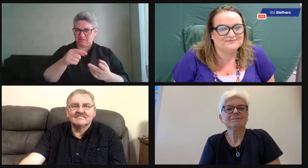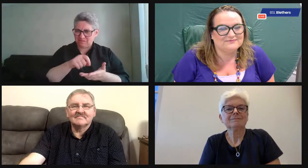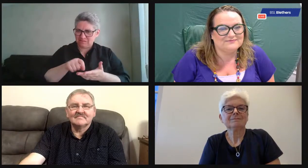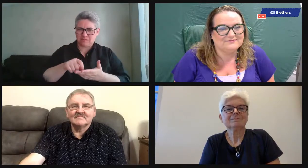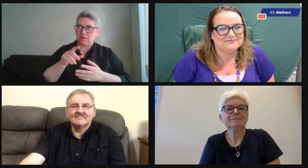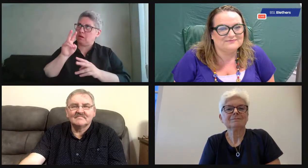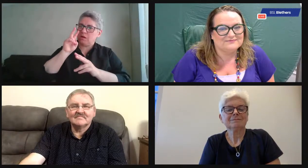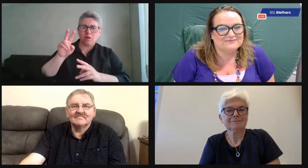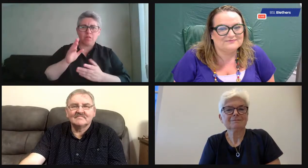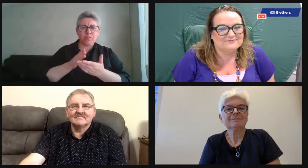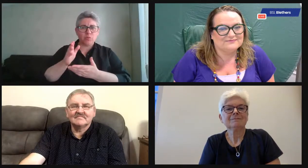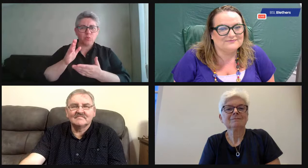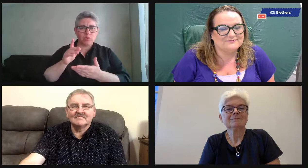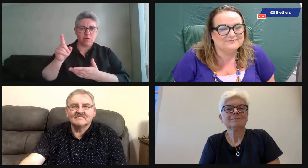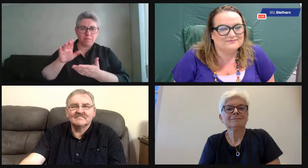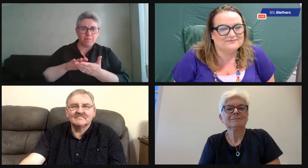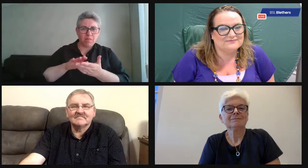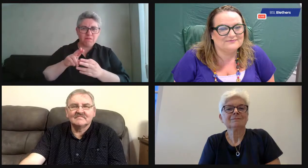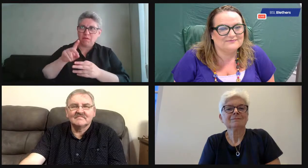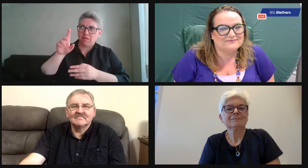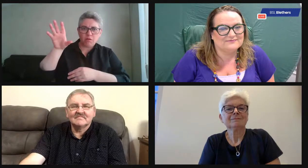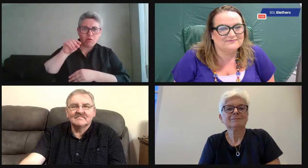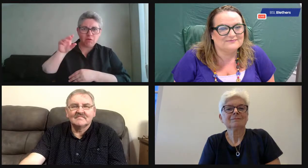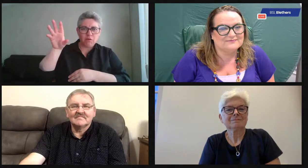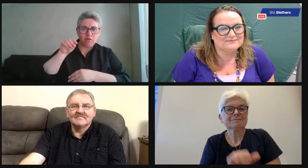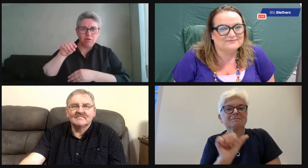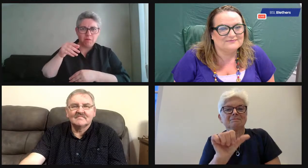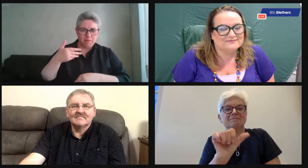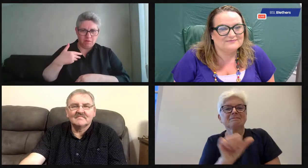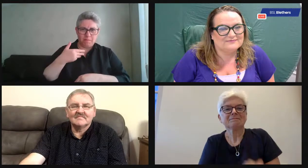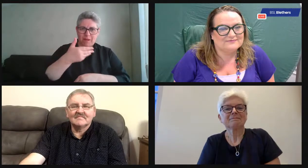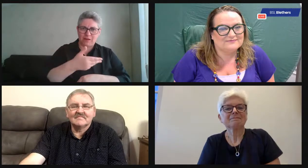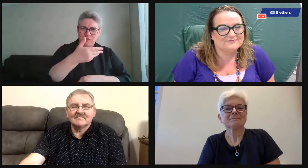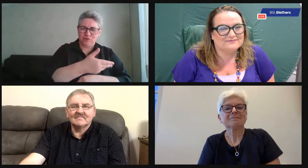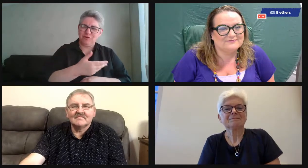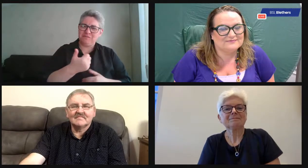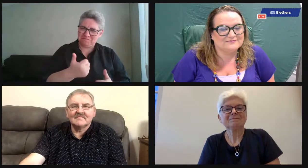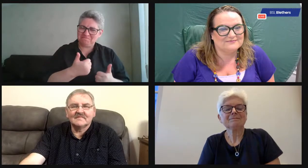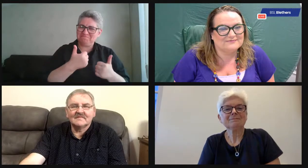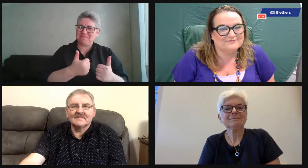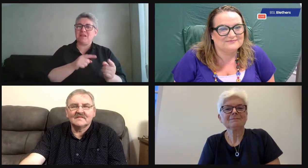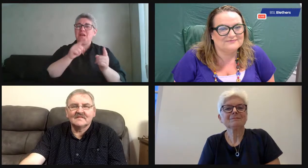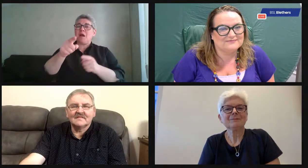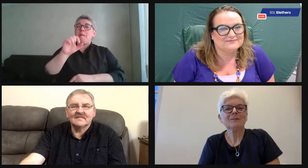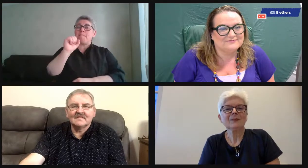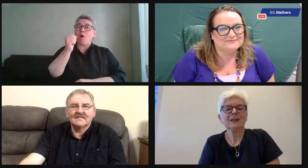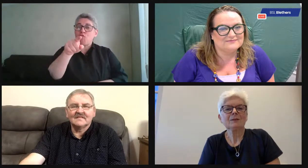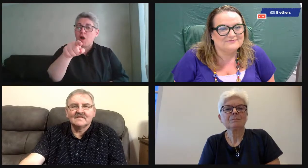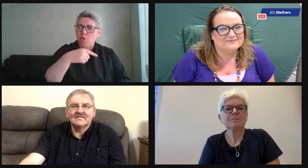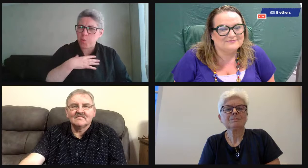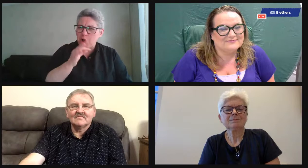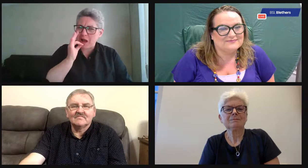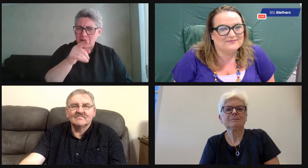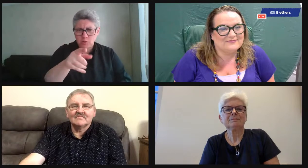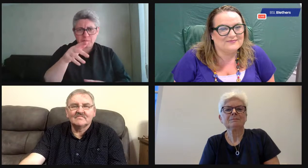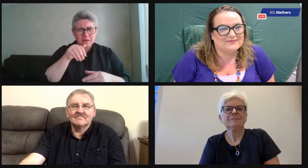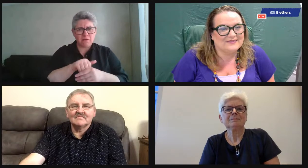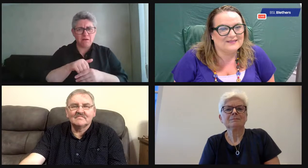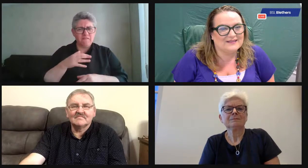it brings such a rich dimension, doesn't it? And so nice to hear that you learnt those skills at your mother's knee,